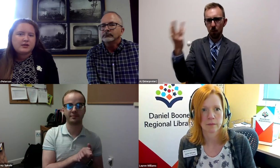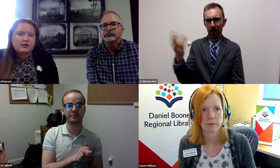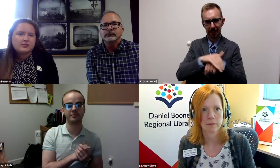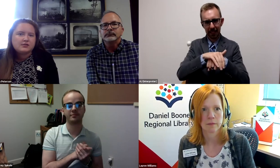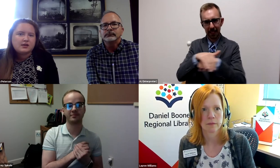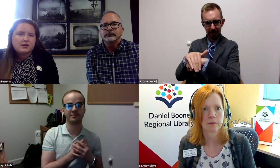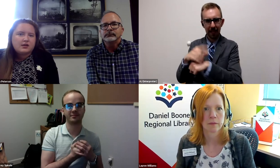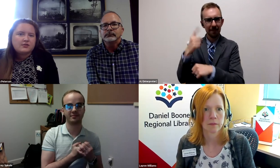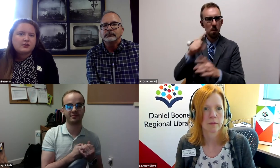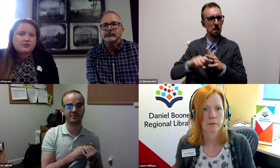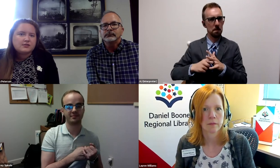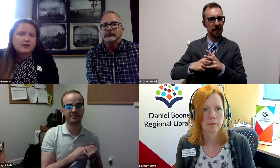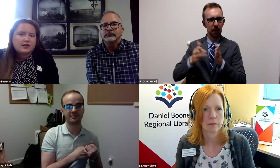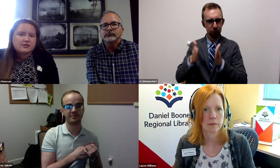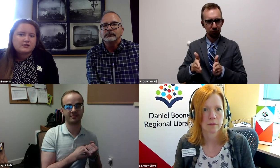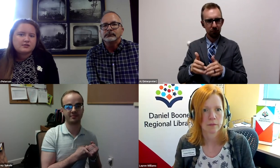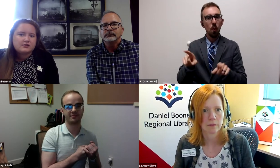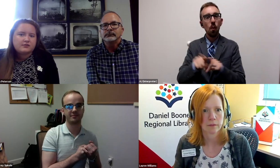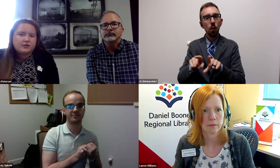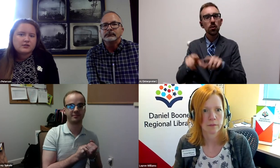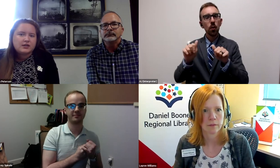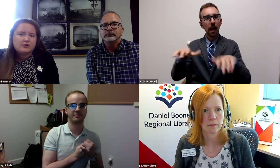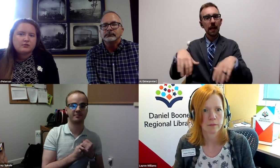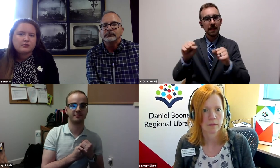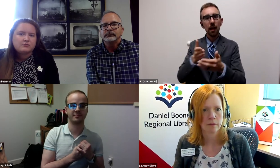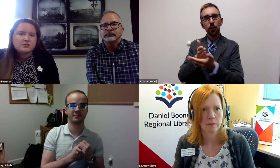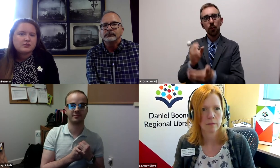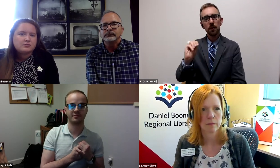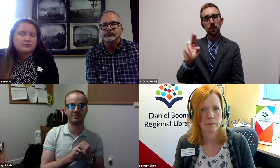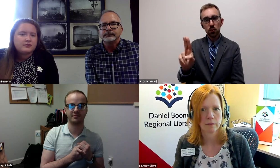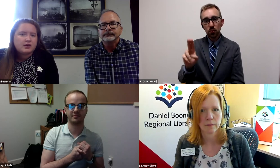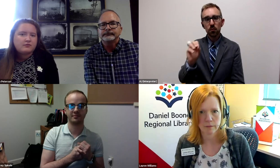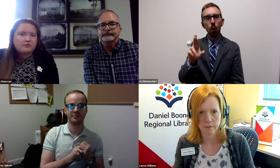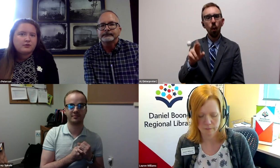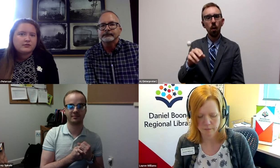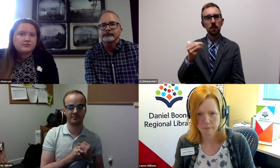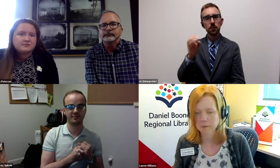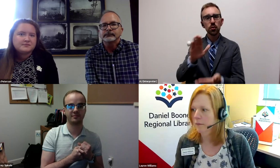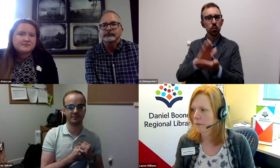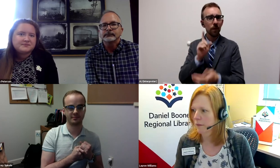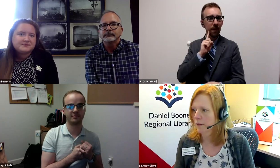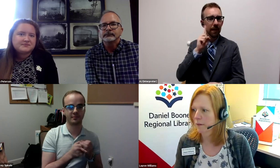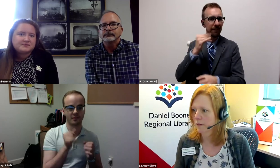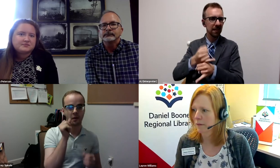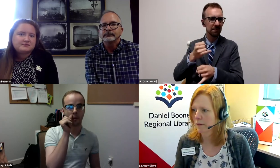for beginners. You can also take classes through the university or through Missouri School for the Deaf in Fulton.